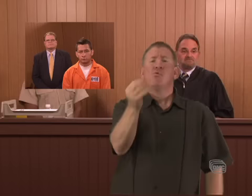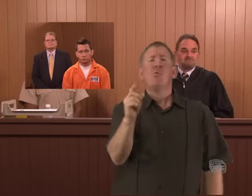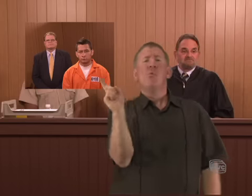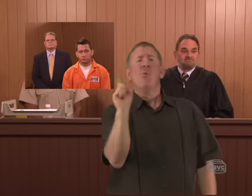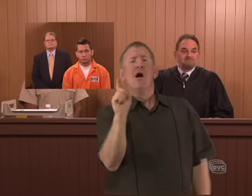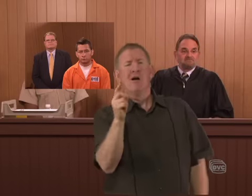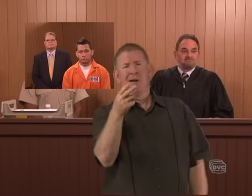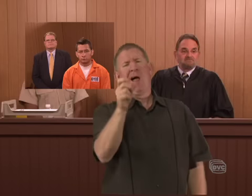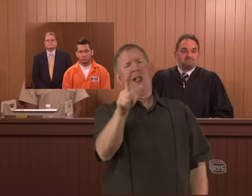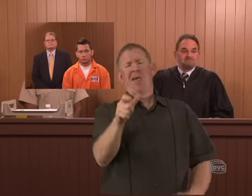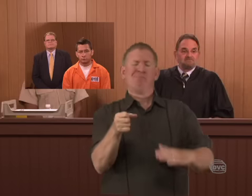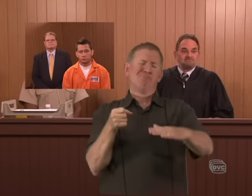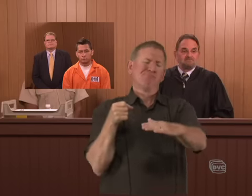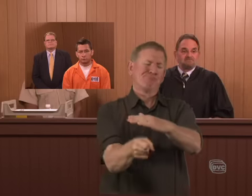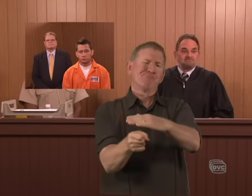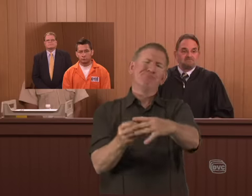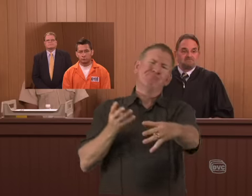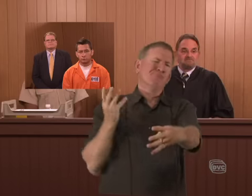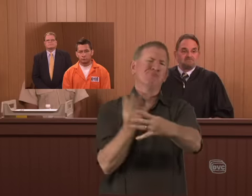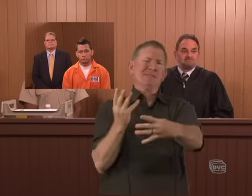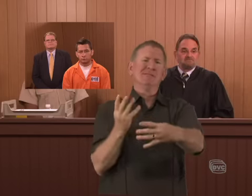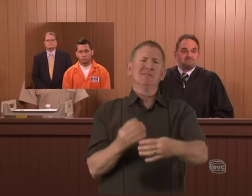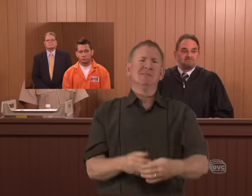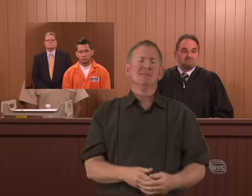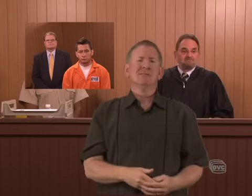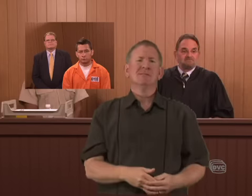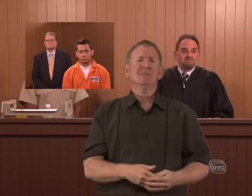Where do we deserve to go? Right to the eternal jail, hell.